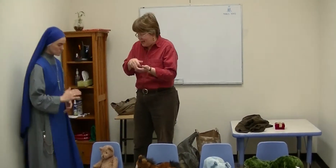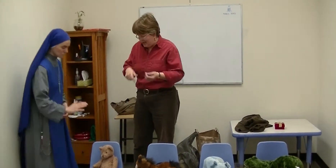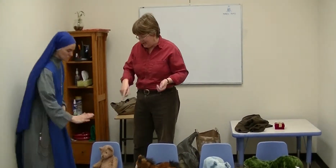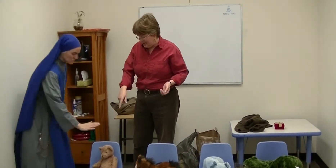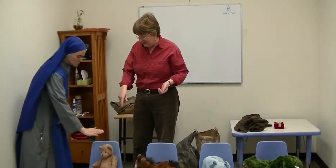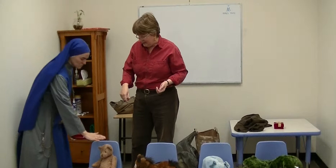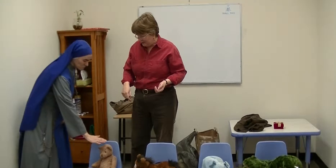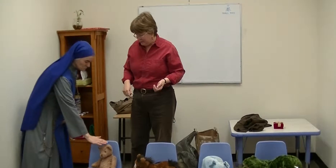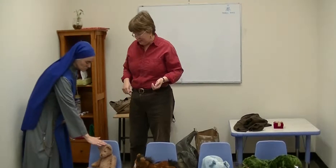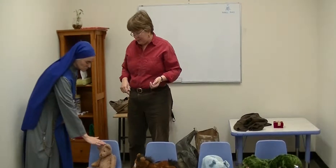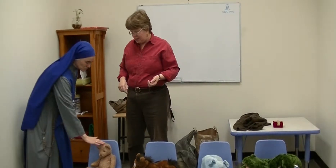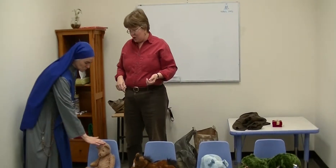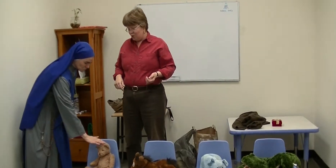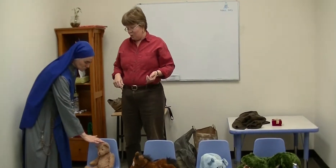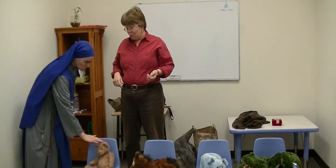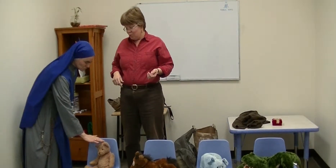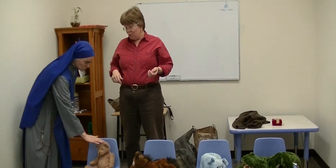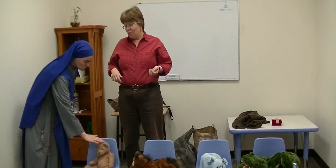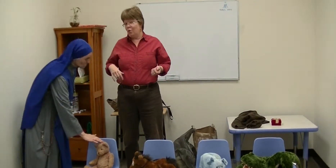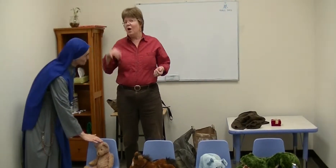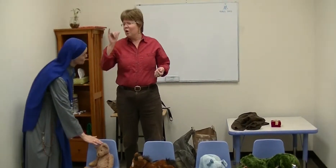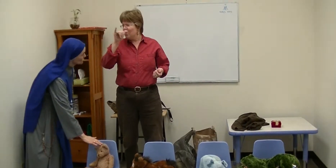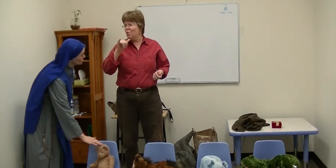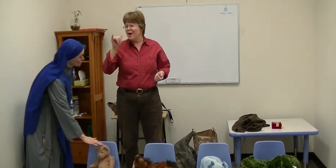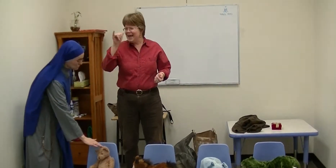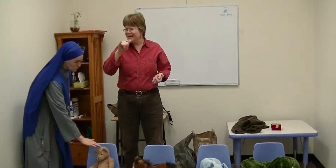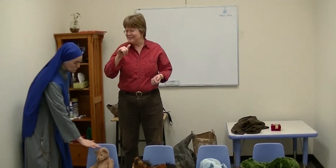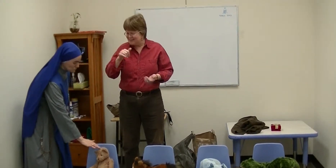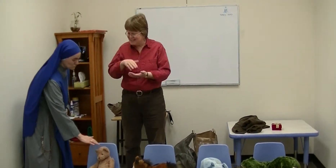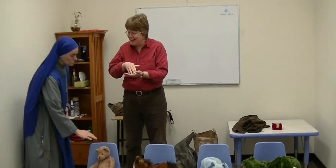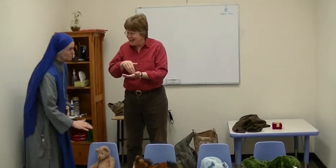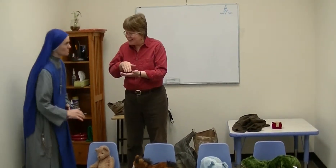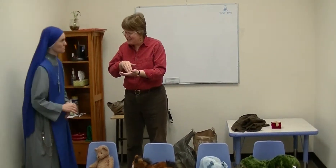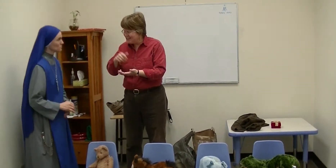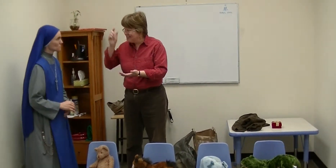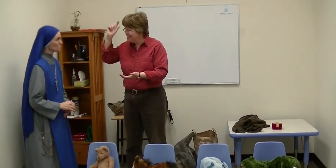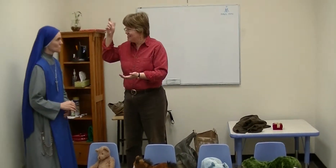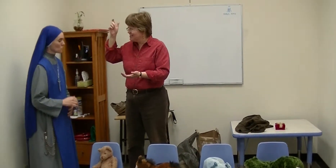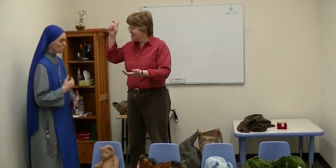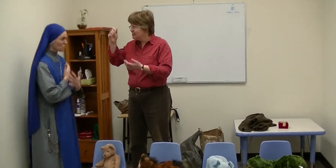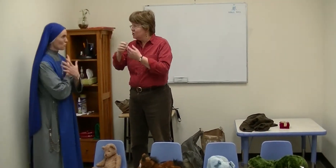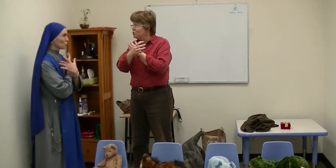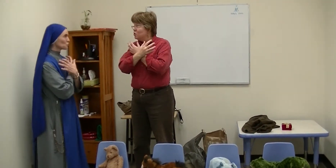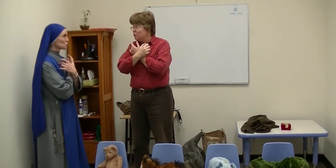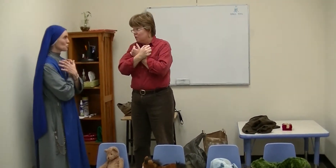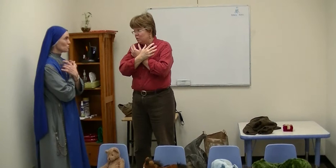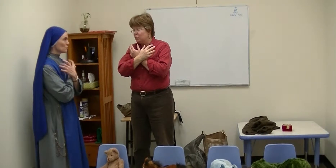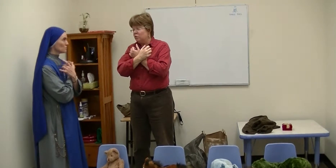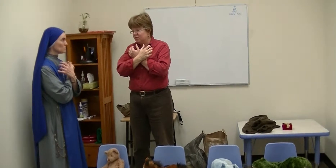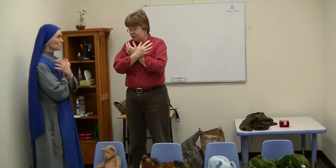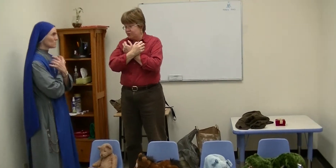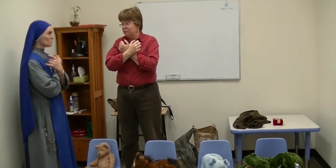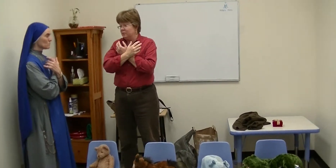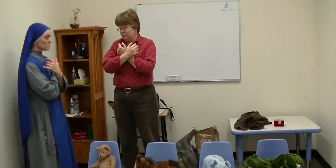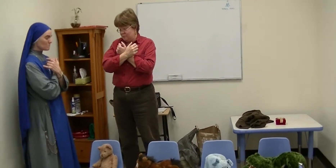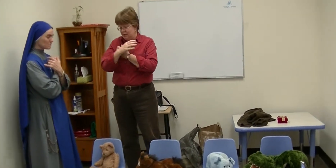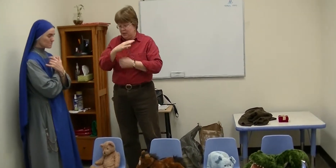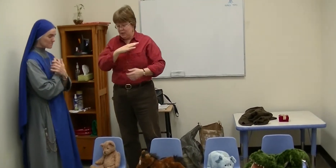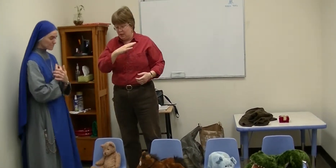eom. Ooh. Quem tanjes? Ursum. Ursum. Bene.